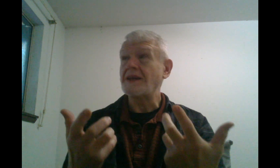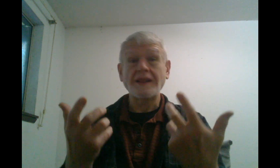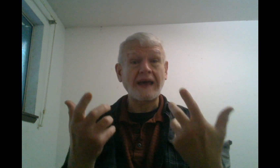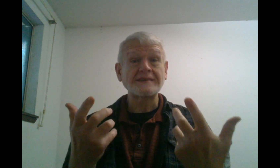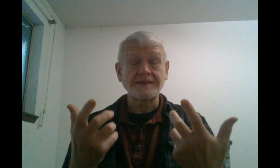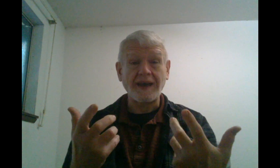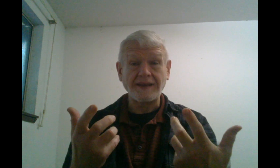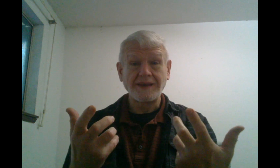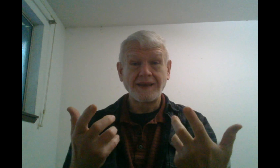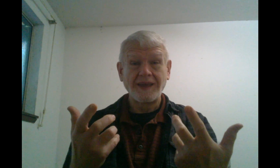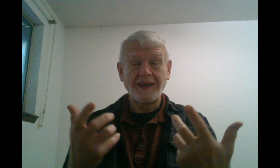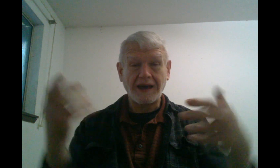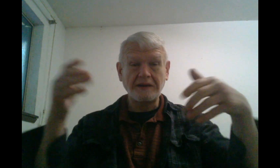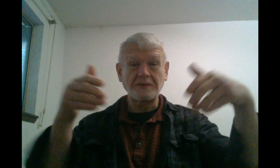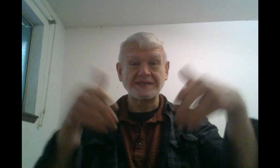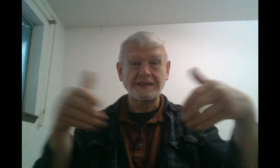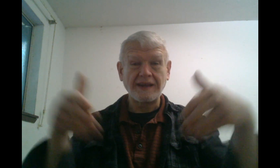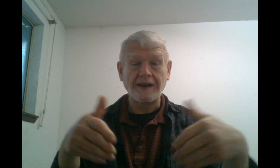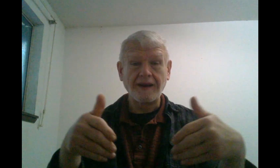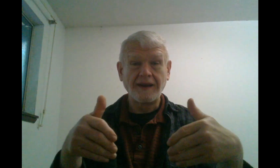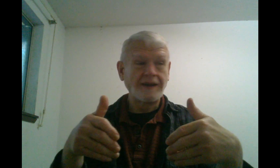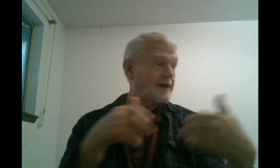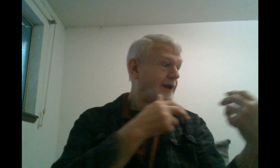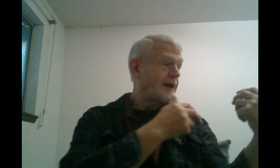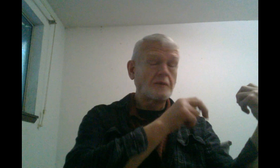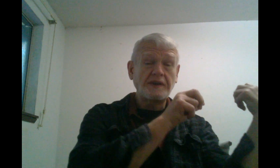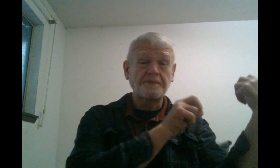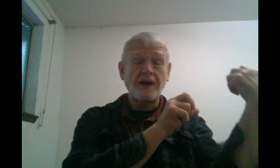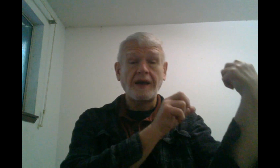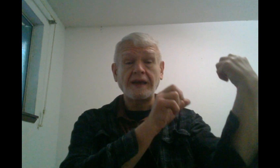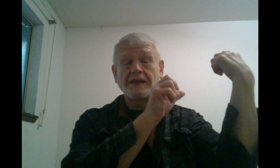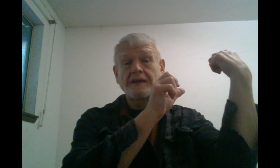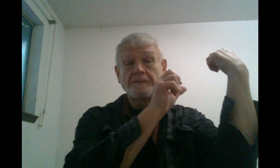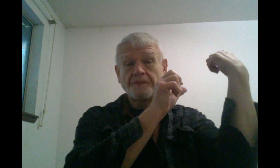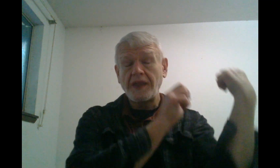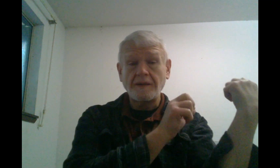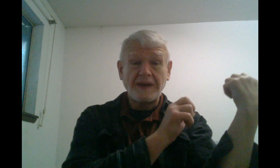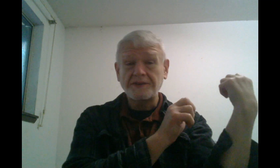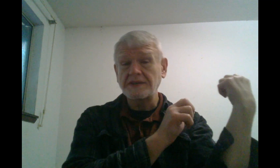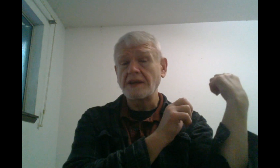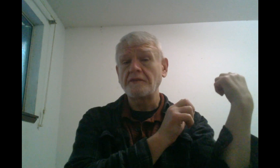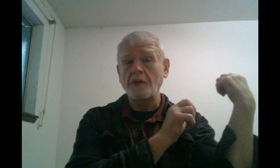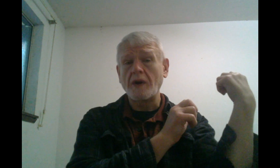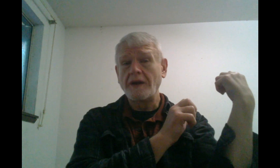Last night, I was in here with my air mattress on the floor.